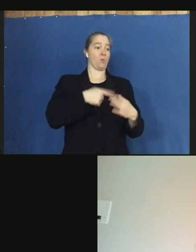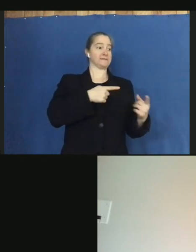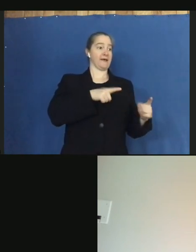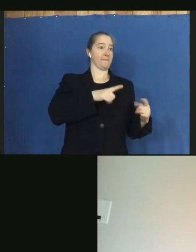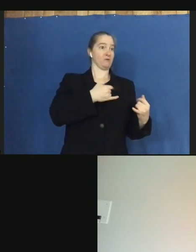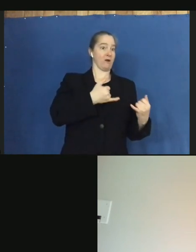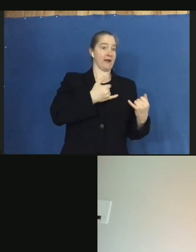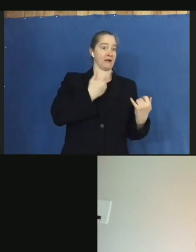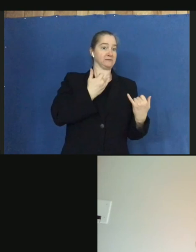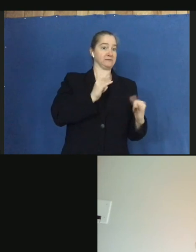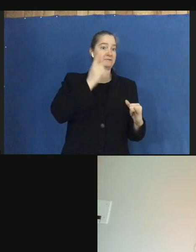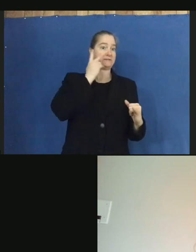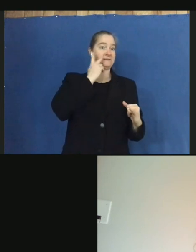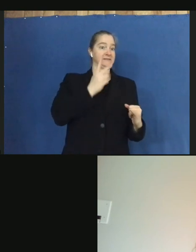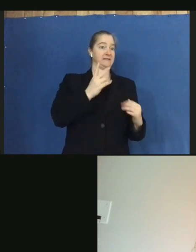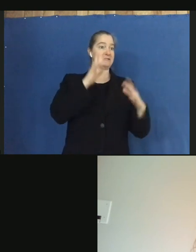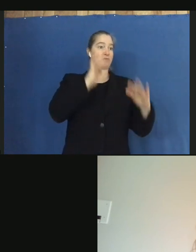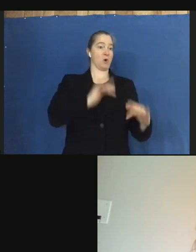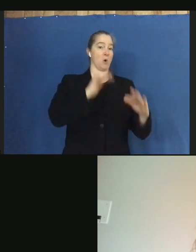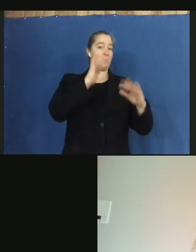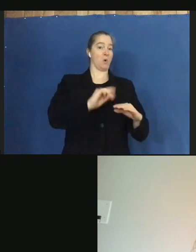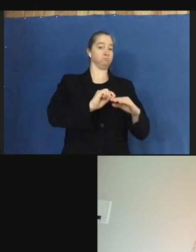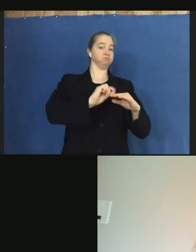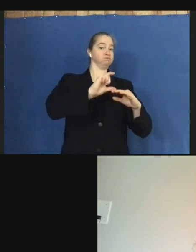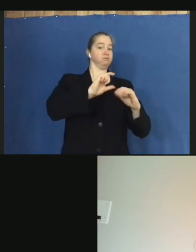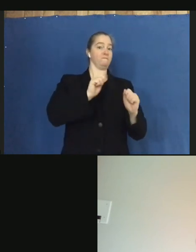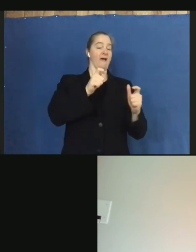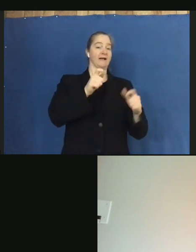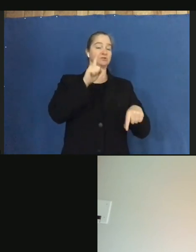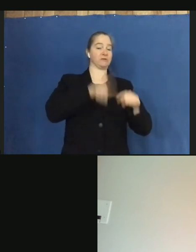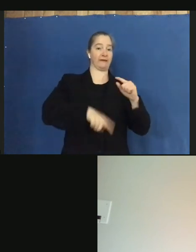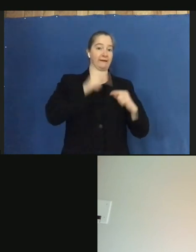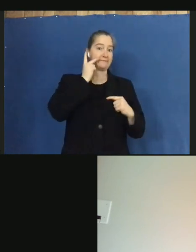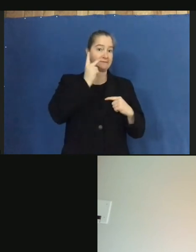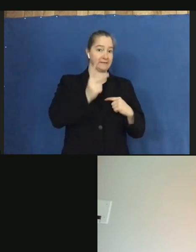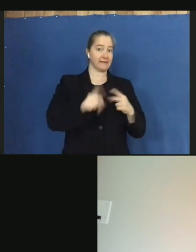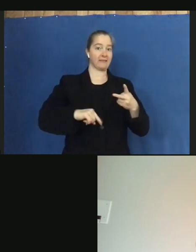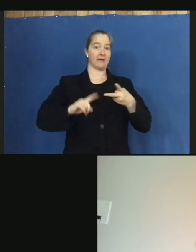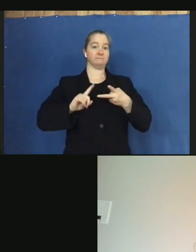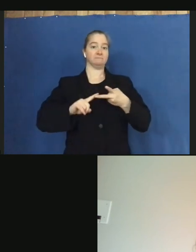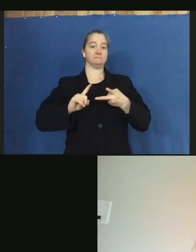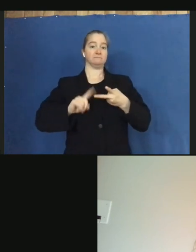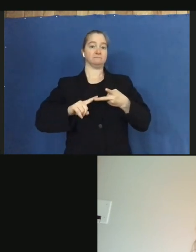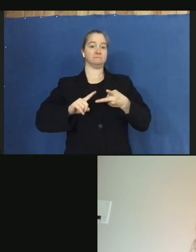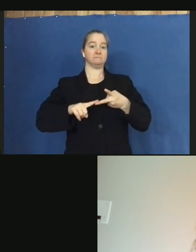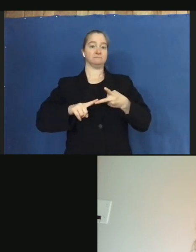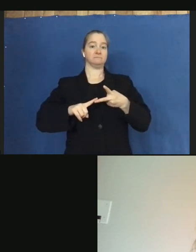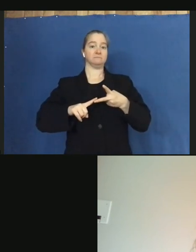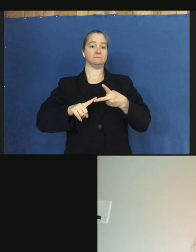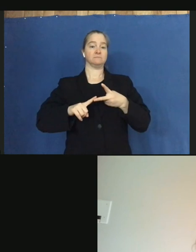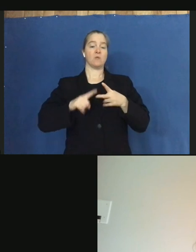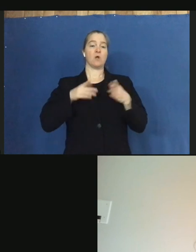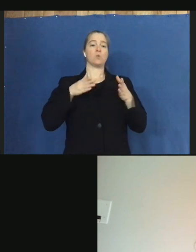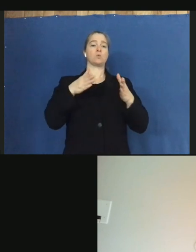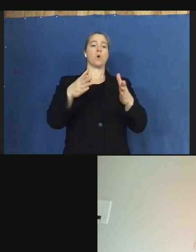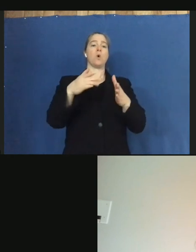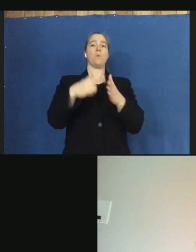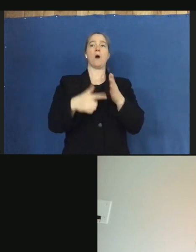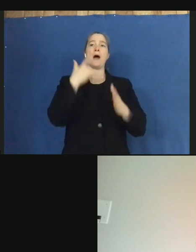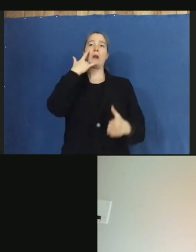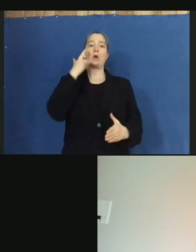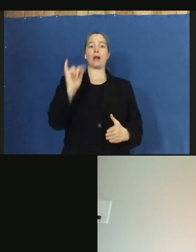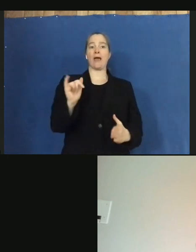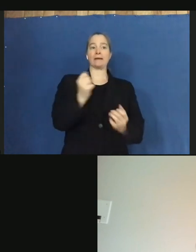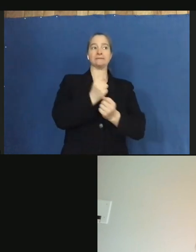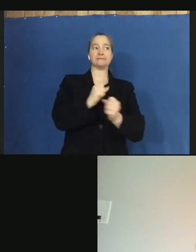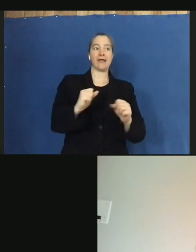snowfall amounts coming in where it's restricting visibility? And then the second component of that is what's the condition of the road? So, you know, are we